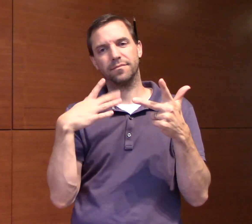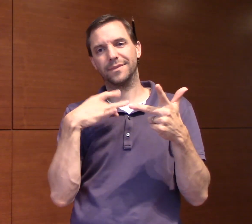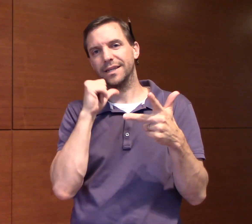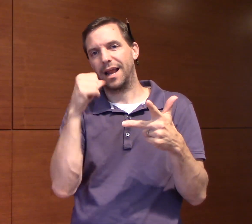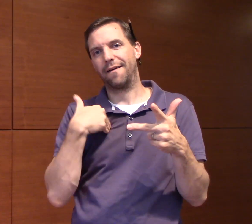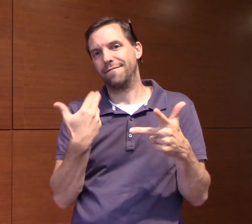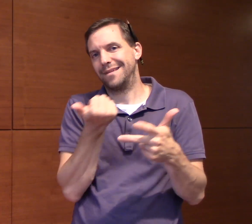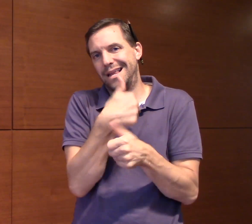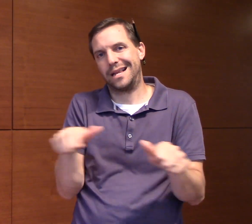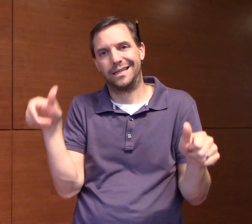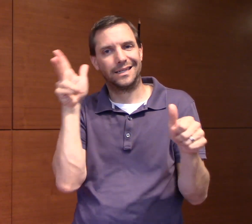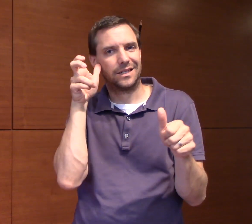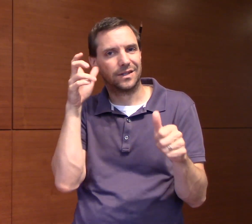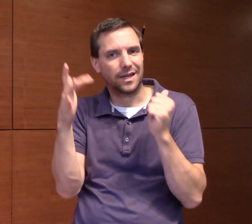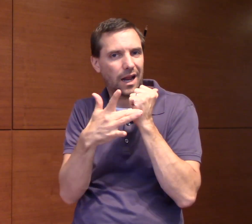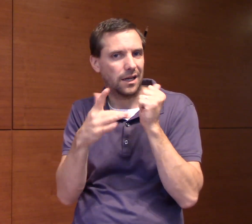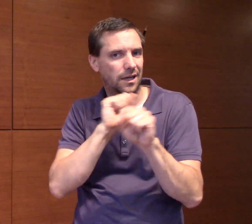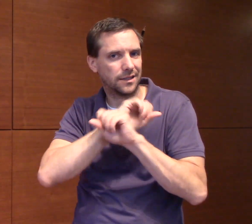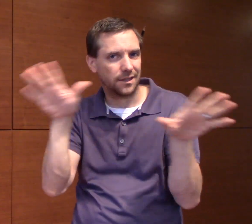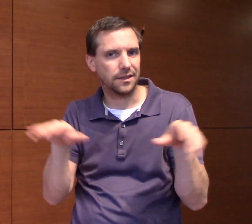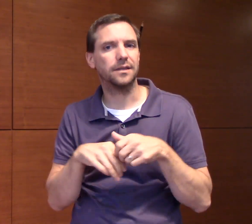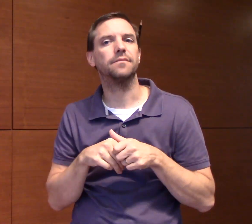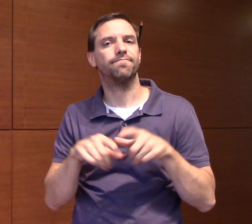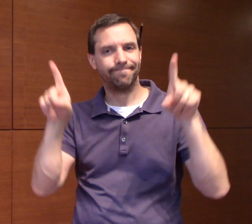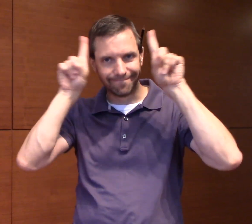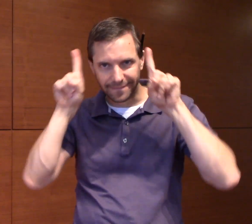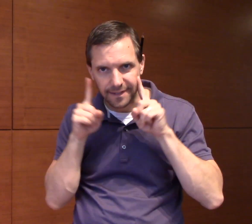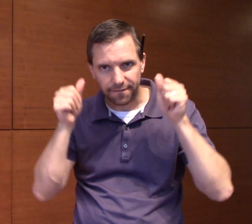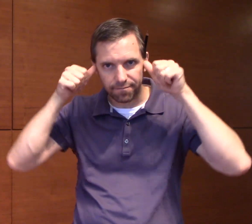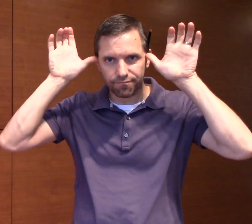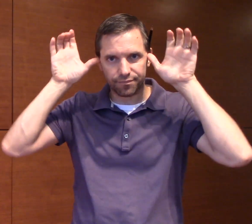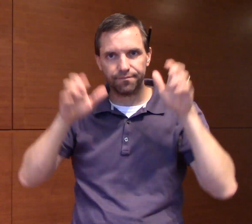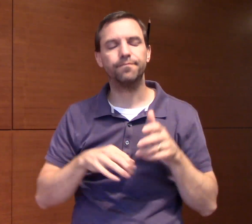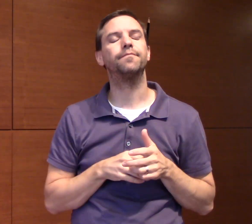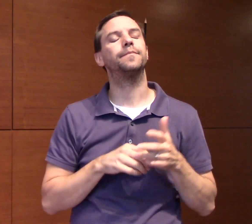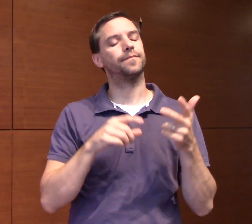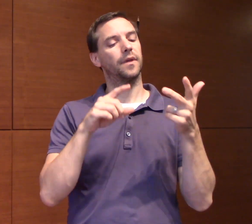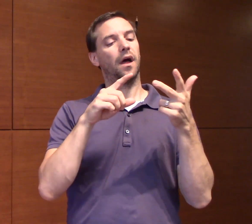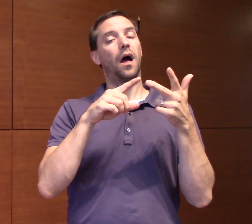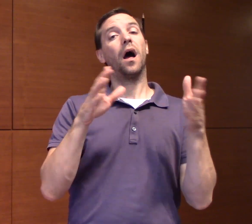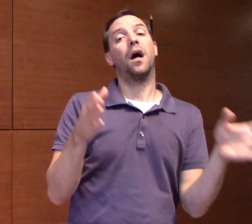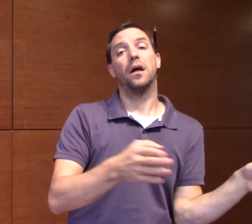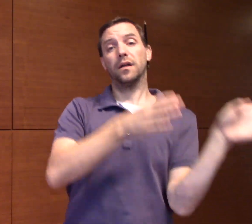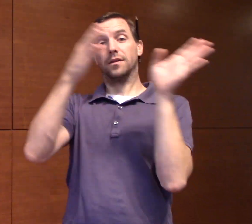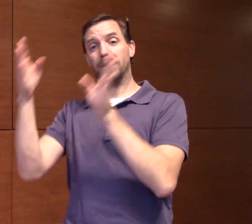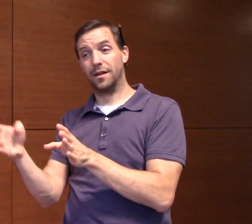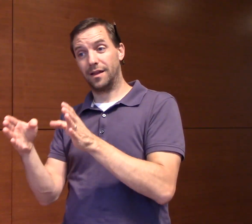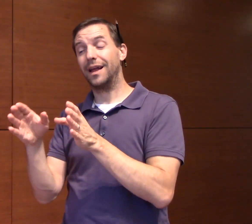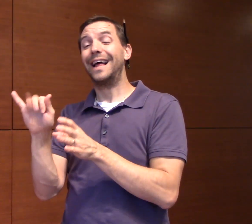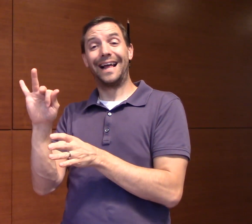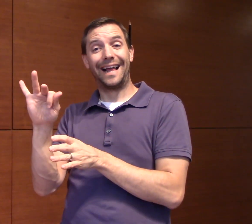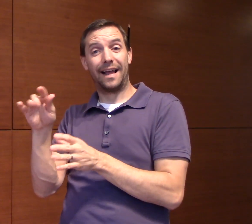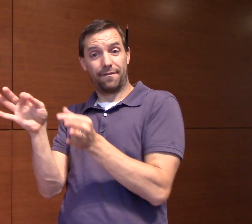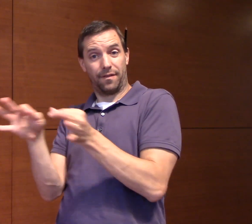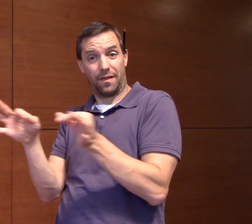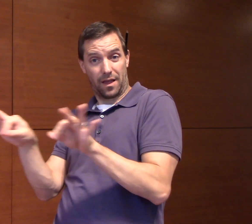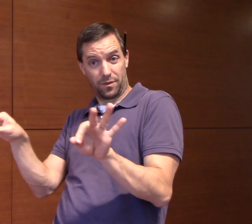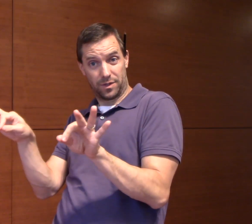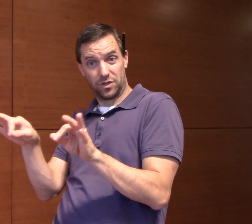native signers should be worse, because the children with cochlear implants have some auditory access, whereas the deaf children from deaf families tend to have